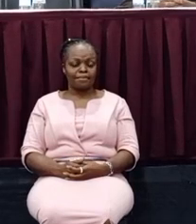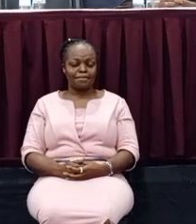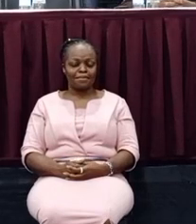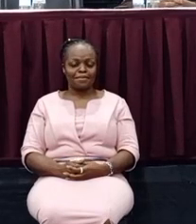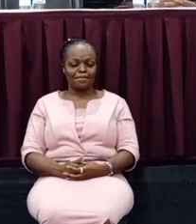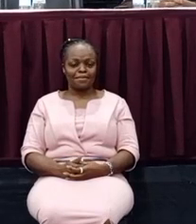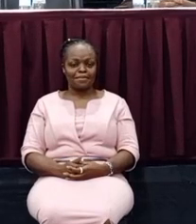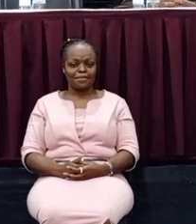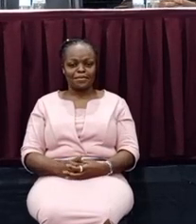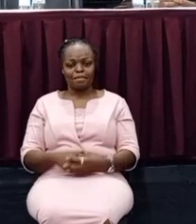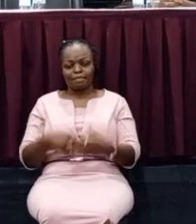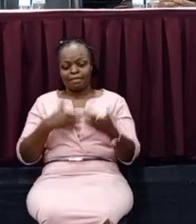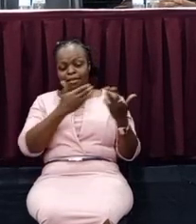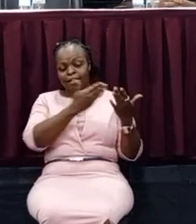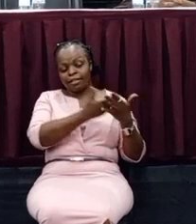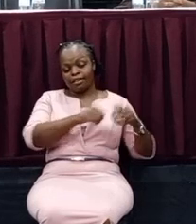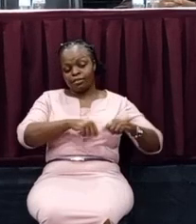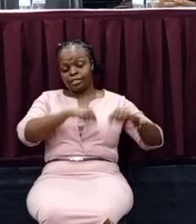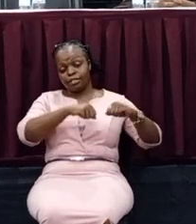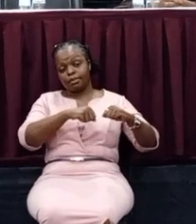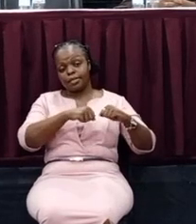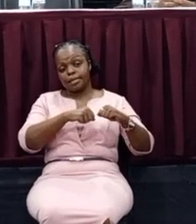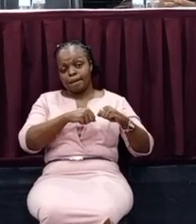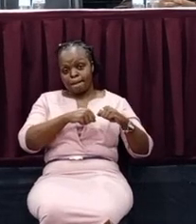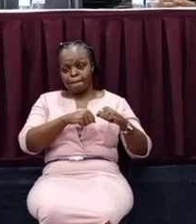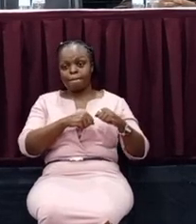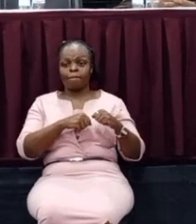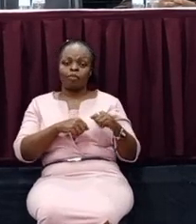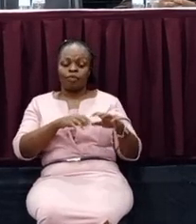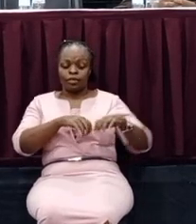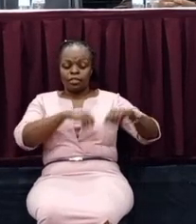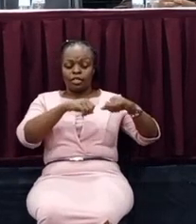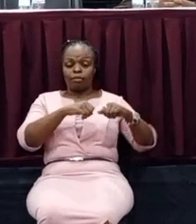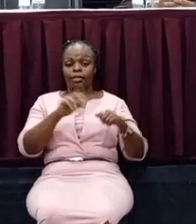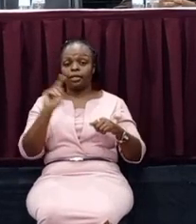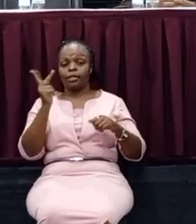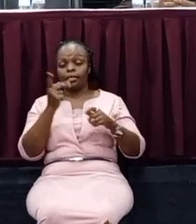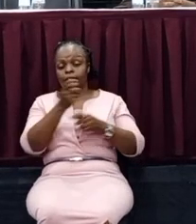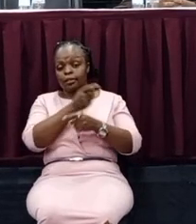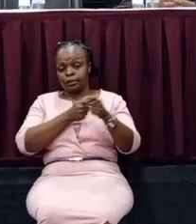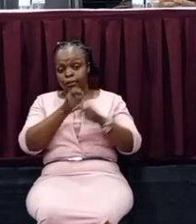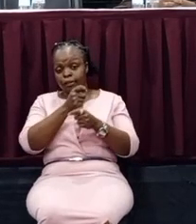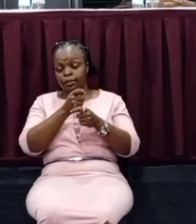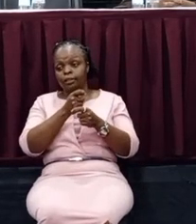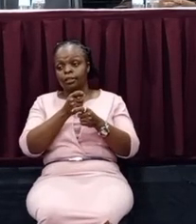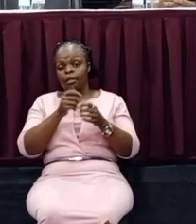Thank you, Chairman. The Chairman, Kentred, the active CEO,